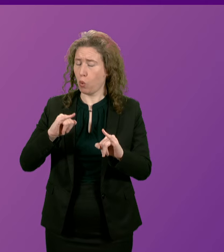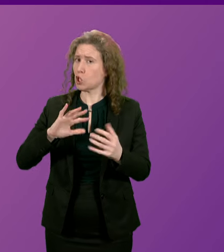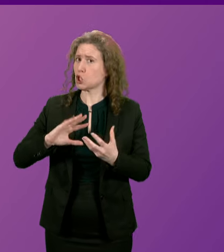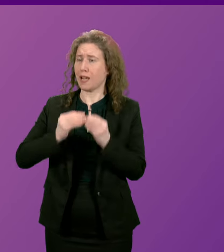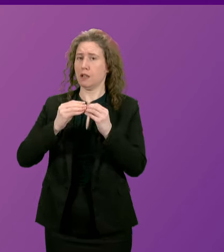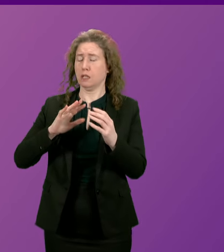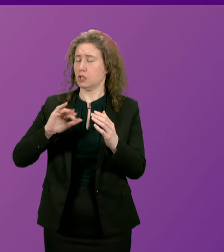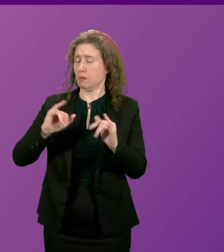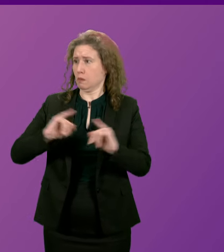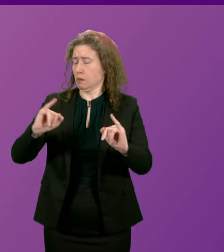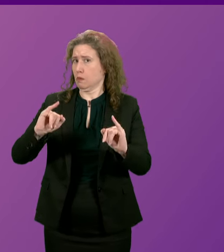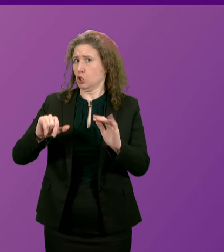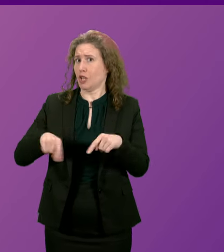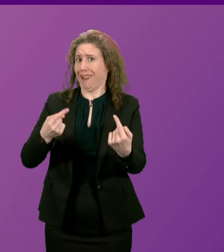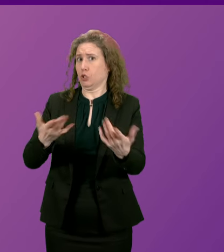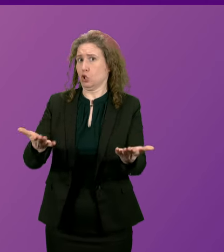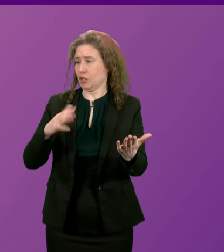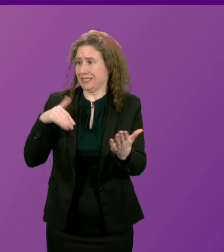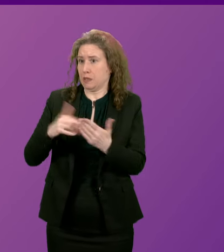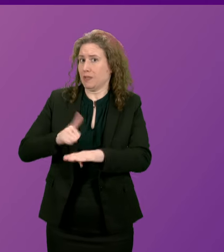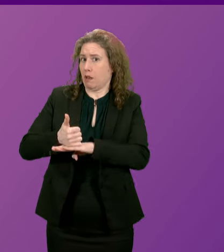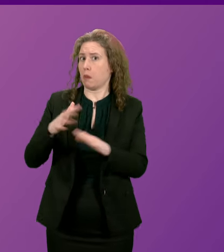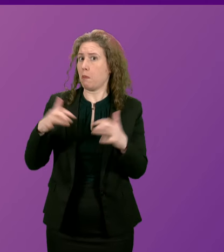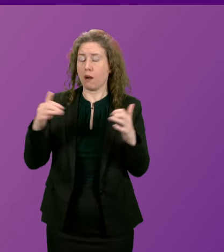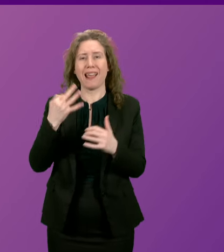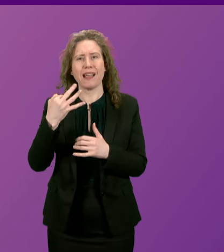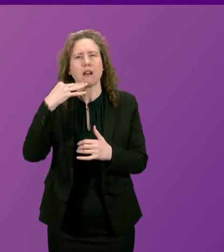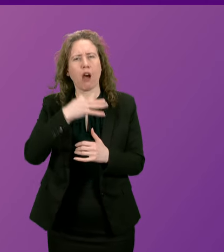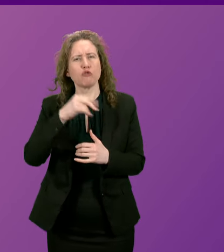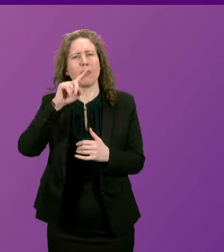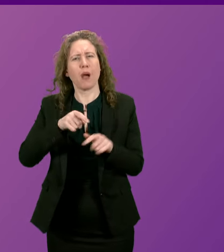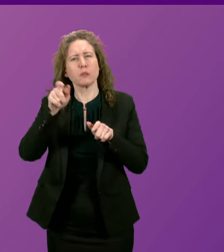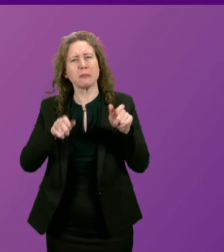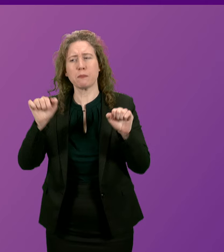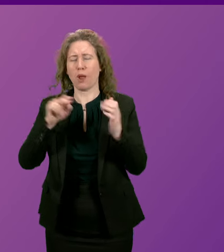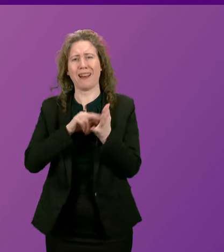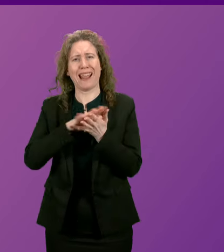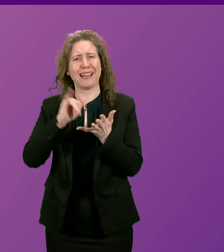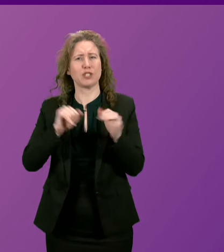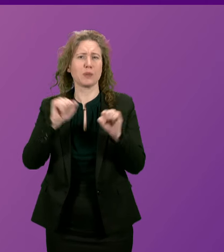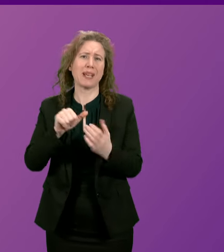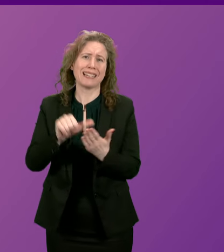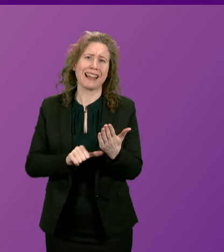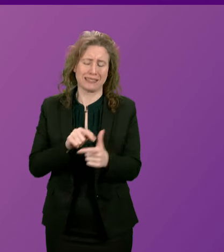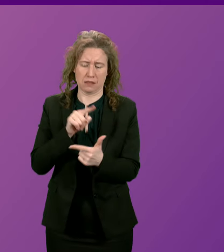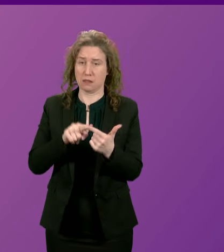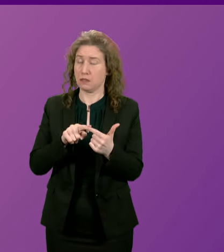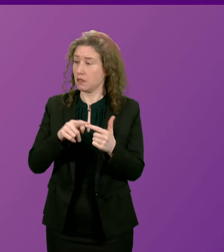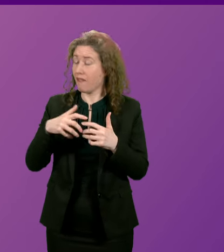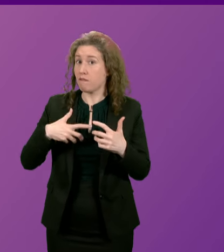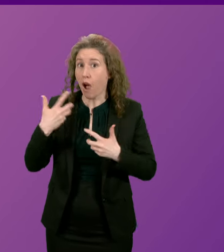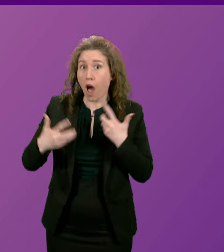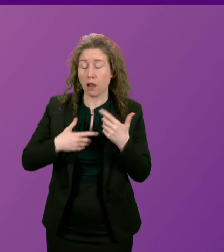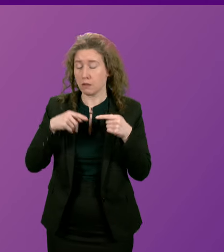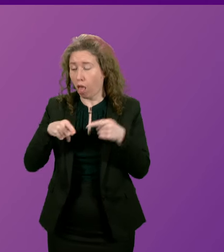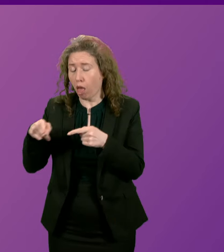this parliament. Over 800,000 people on an NHS waiting list. Increasing violence and falling standards